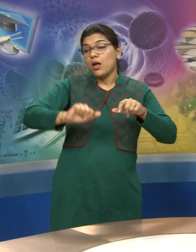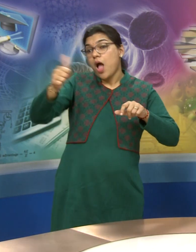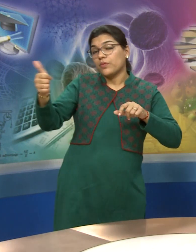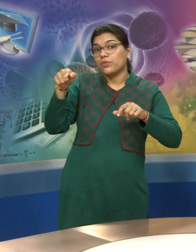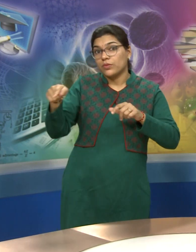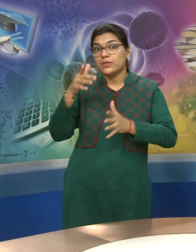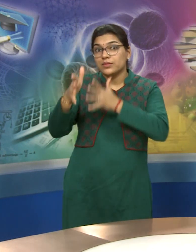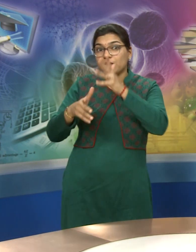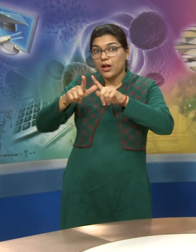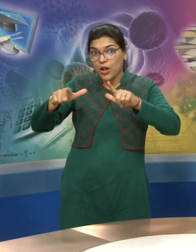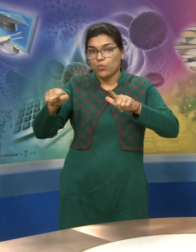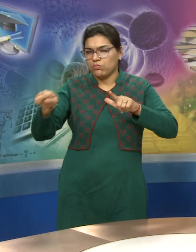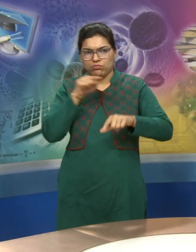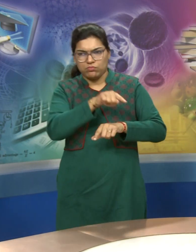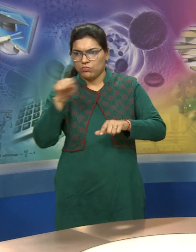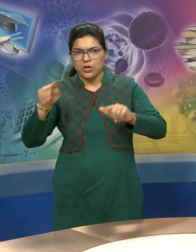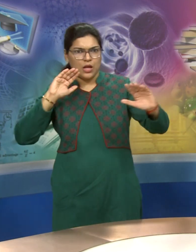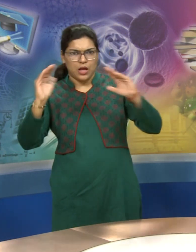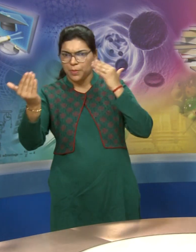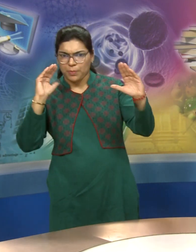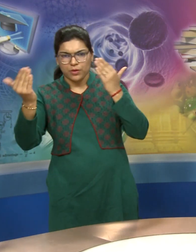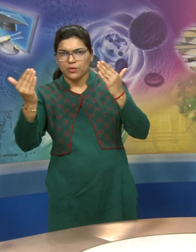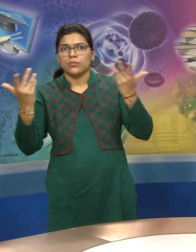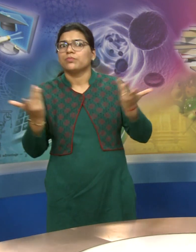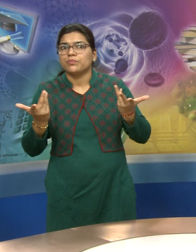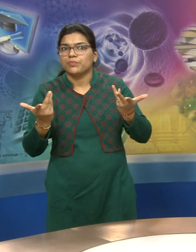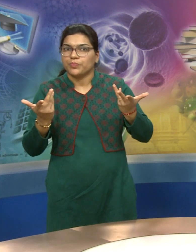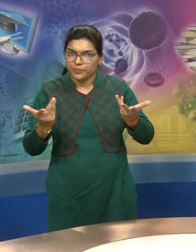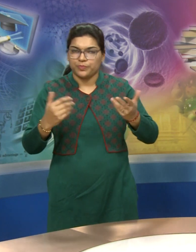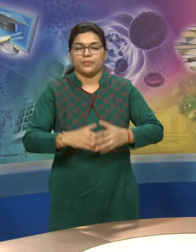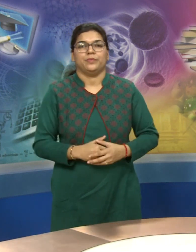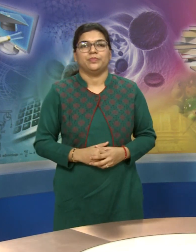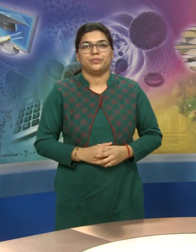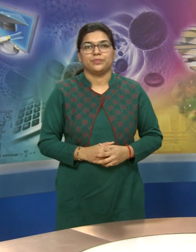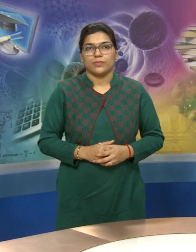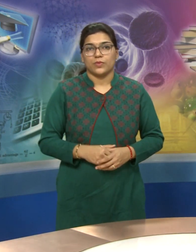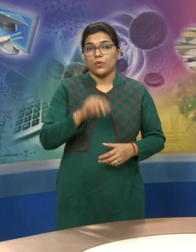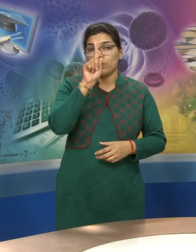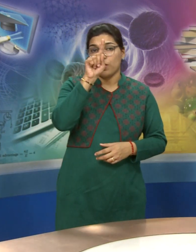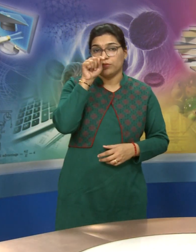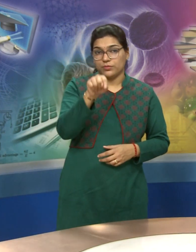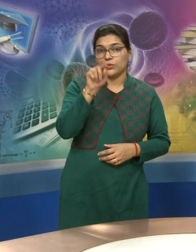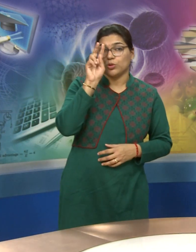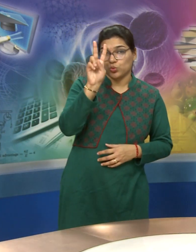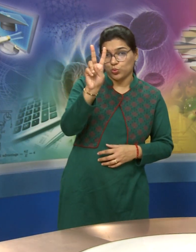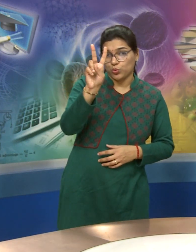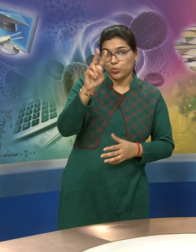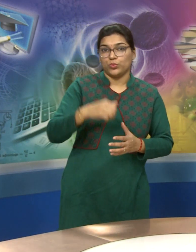language in comparison with other sign languages 1.2